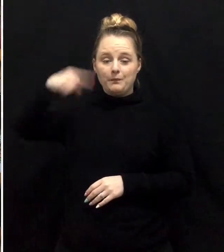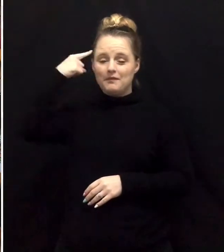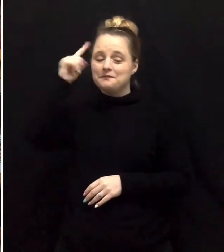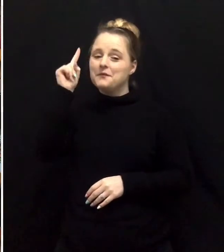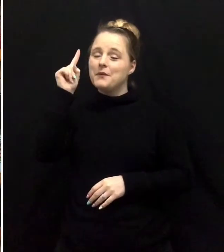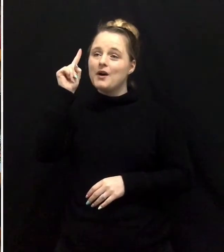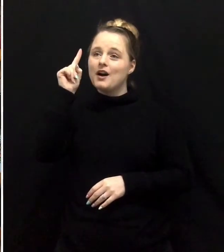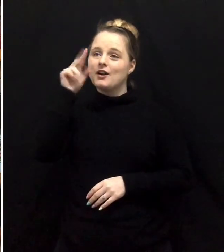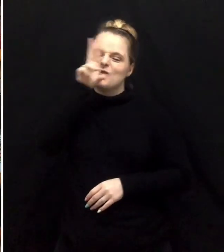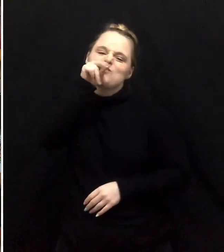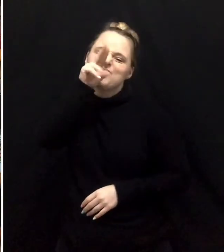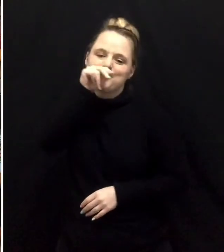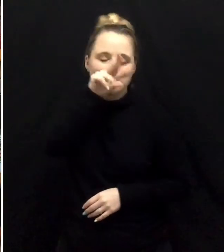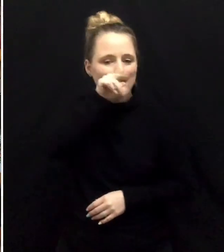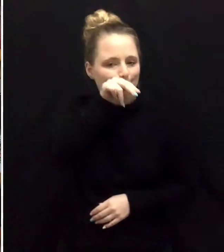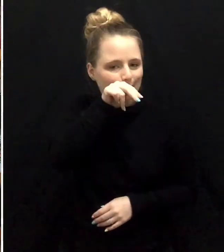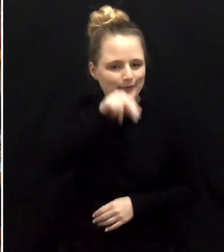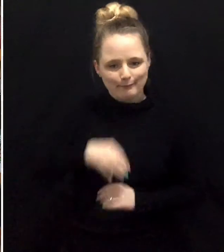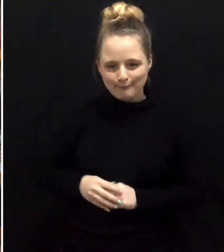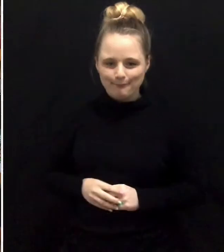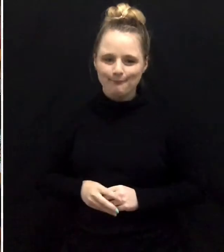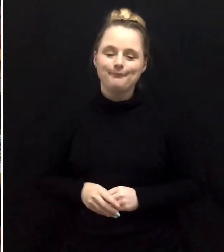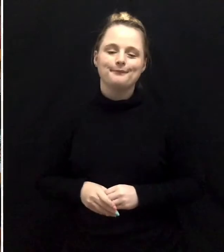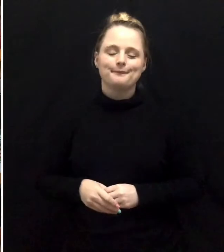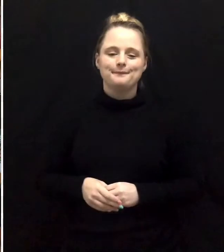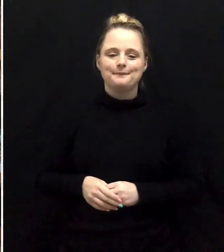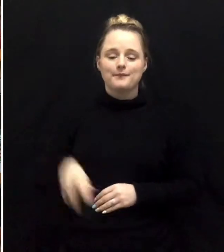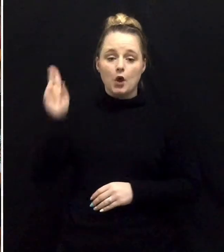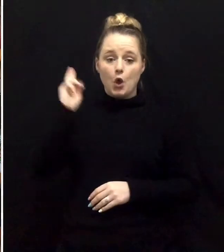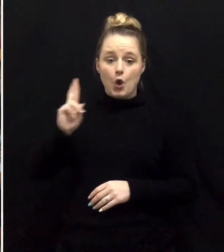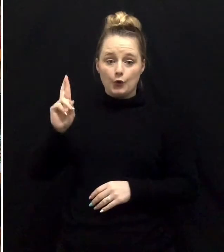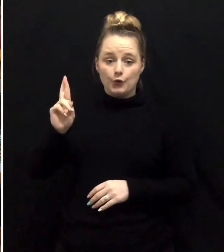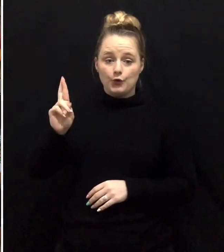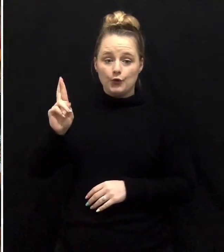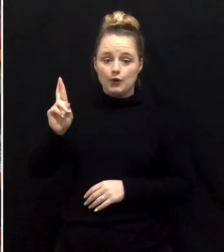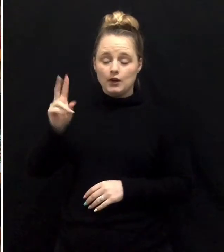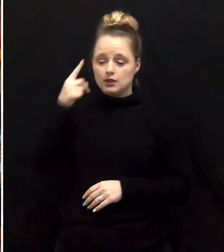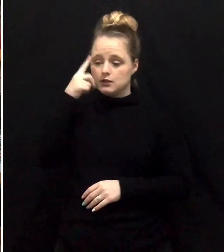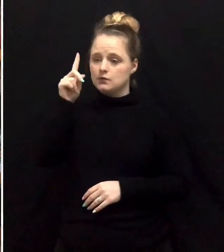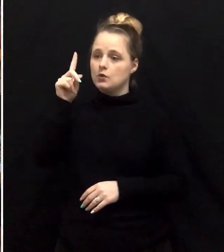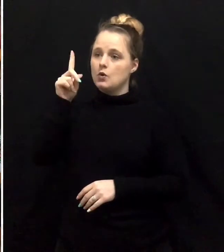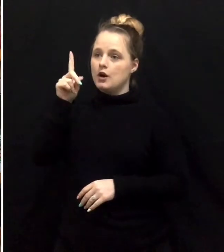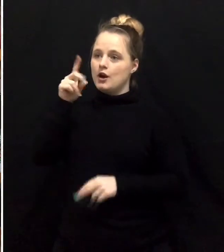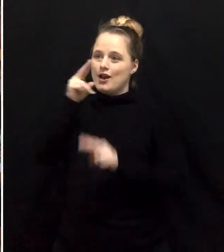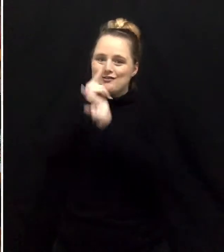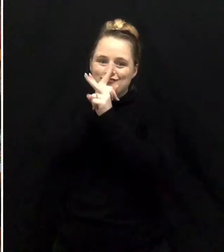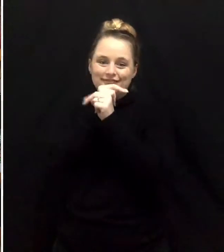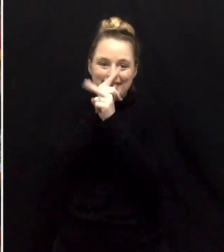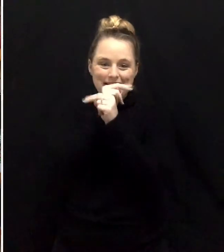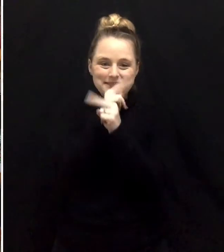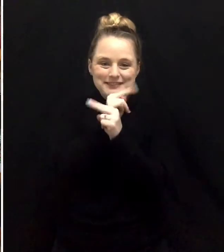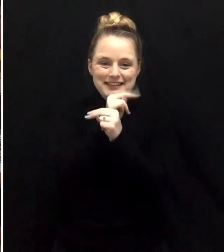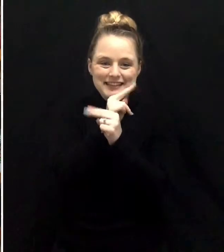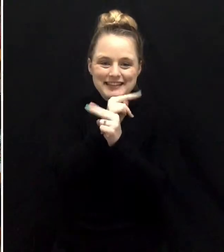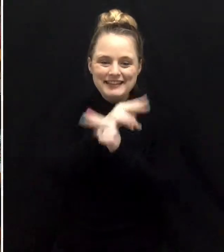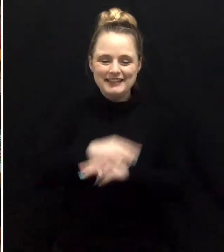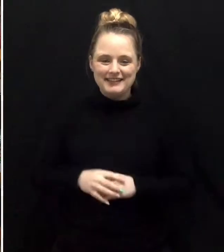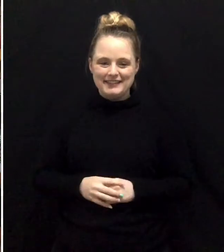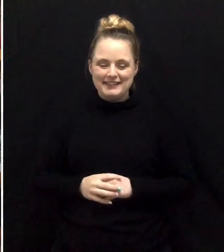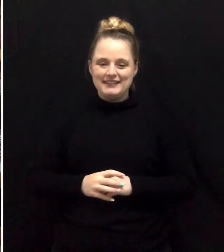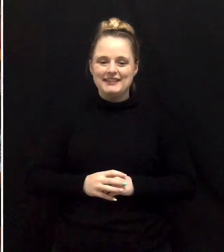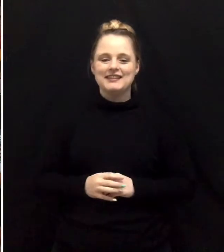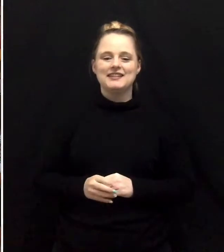Q is for quack, quack, quack. R is for rabbit.